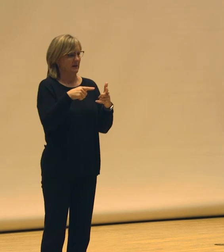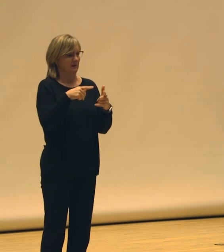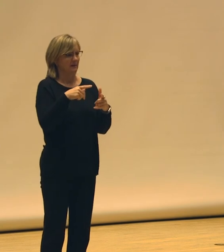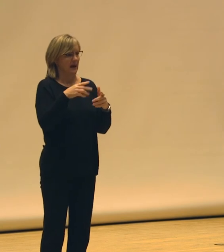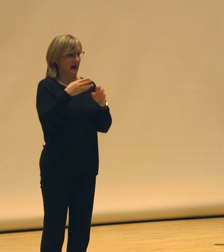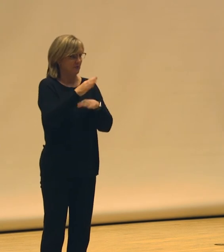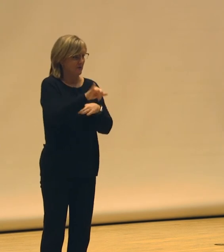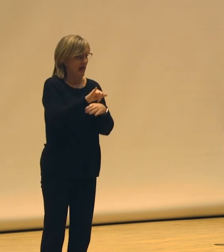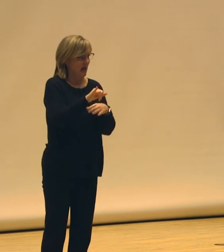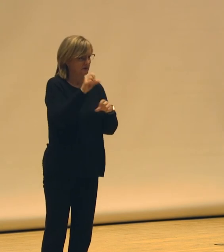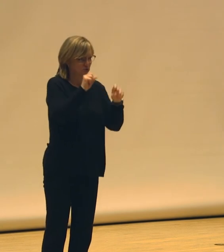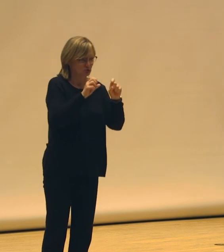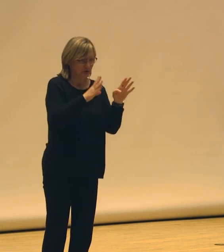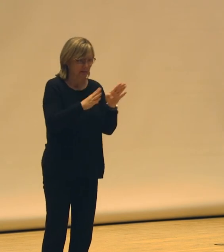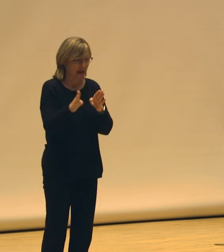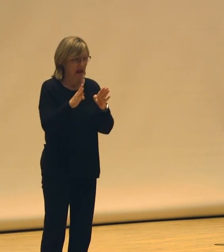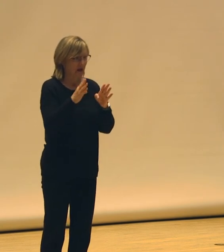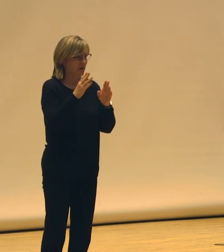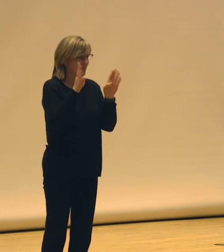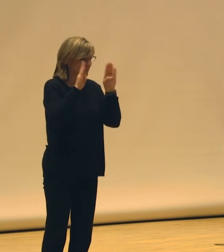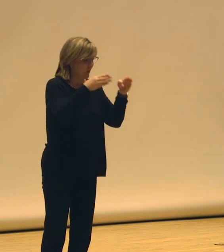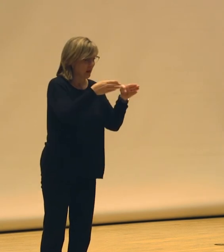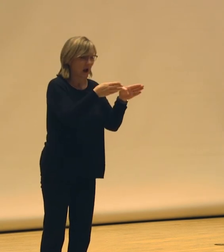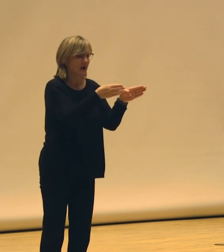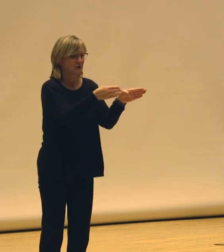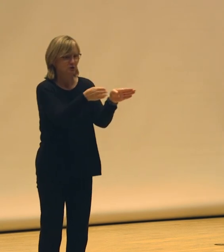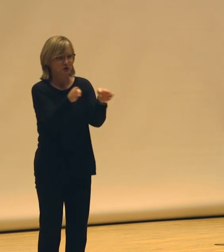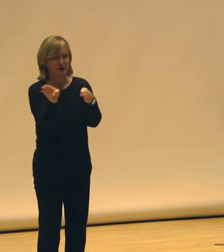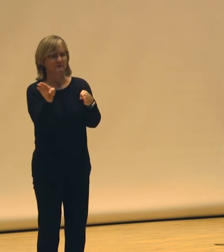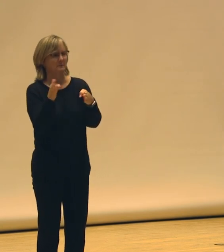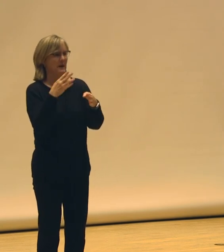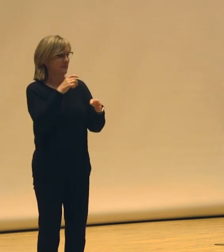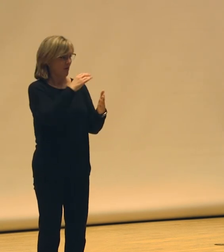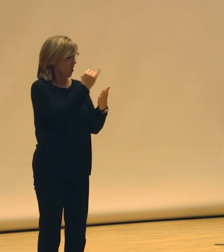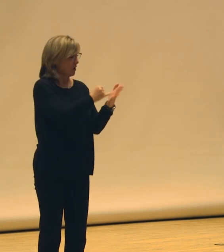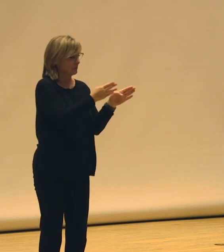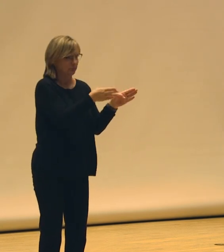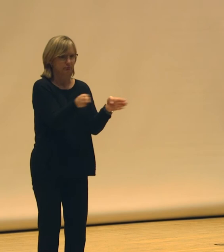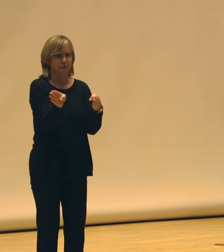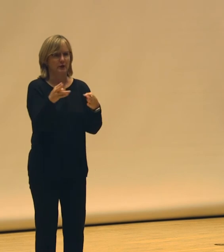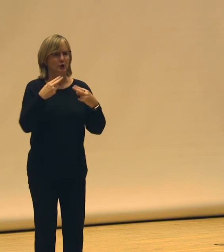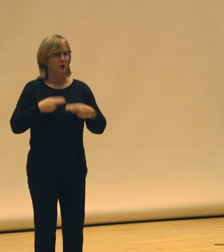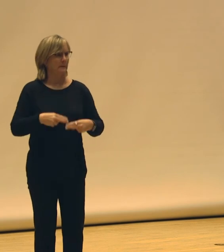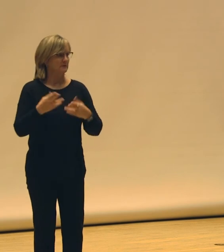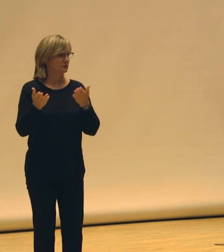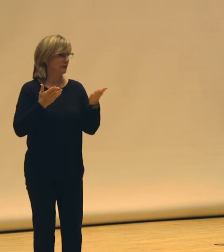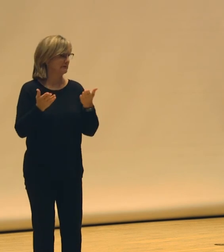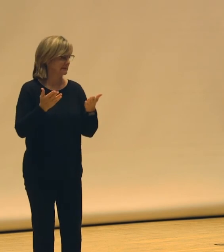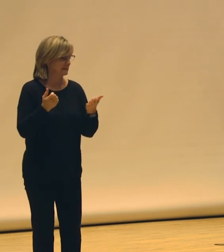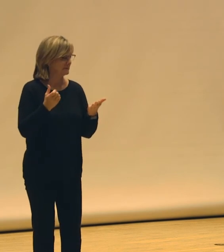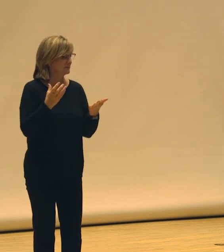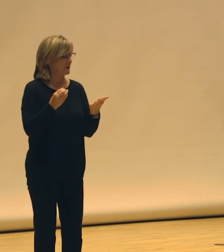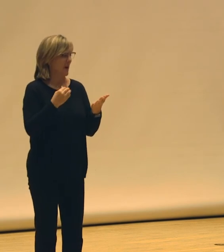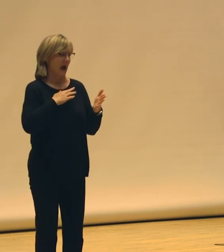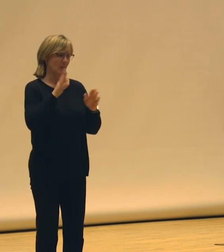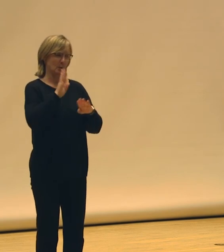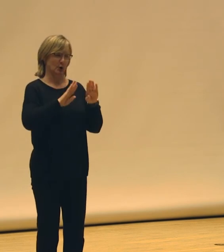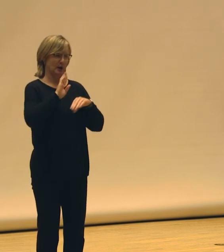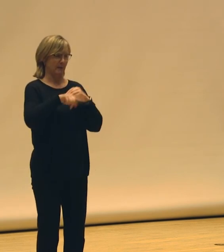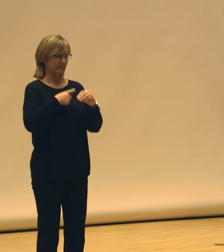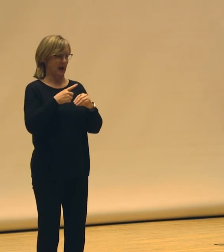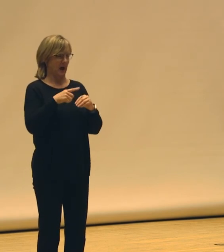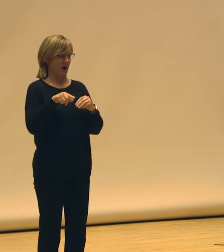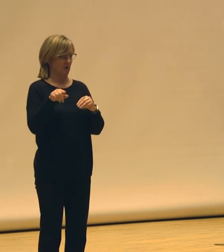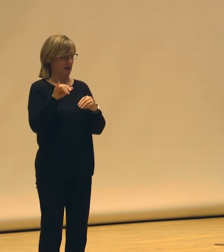plan and shift focus, and they might even move away from the arts to health and human services. You know, so I worry about there's a